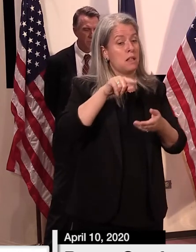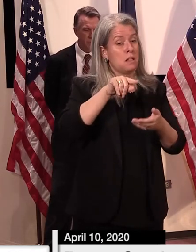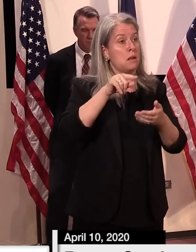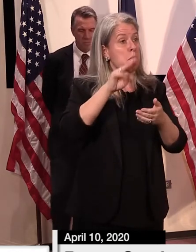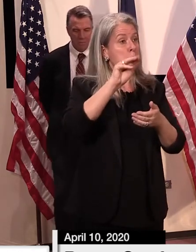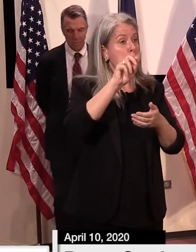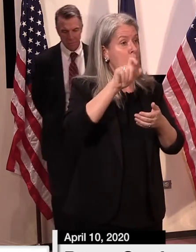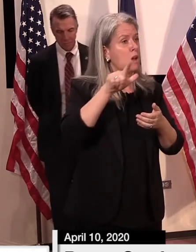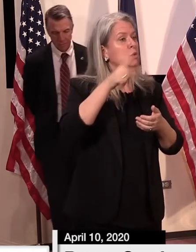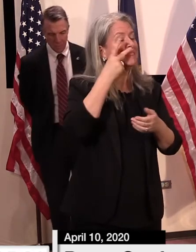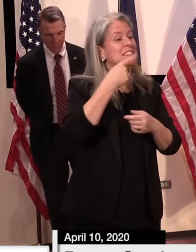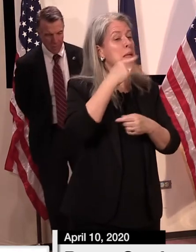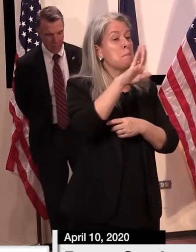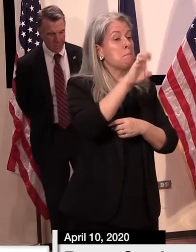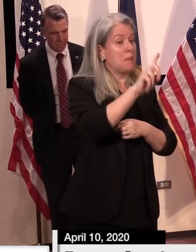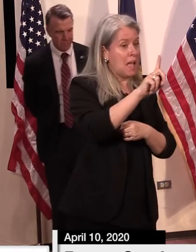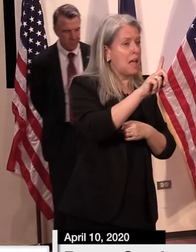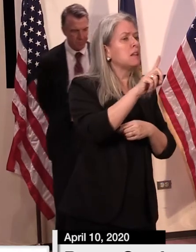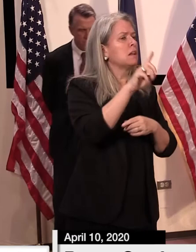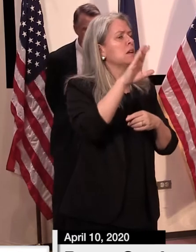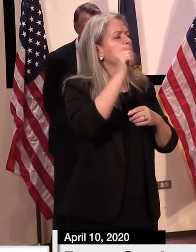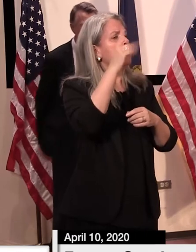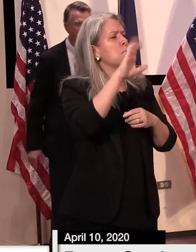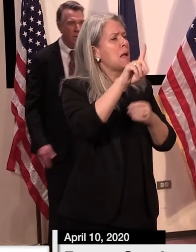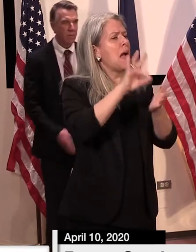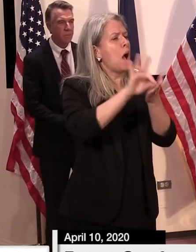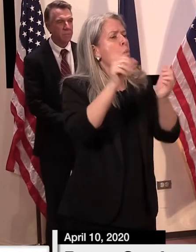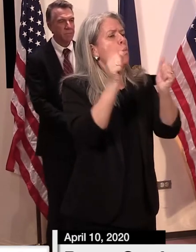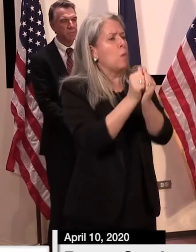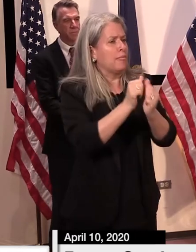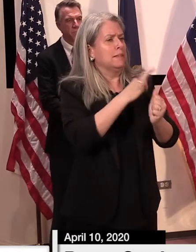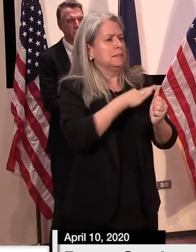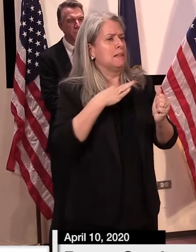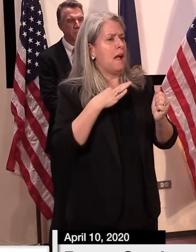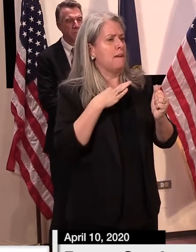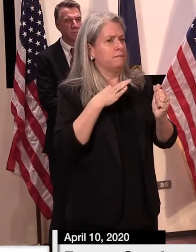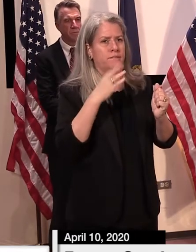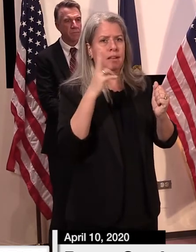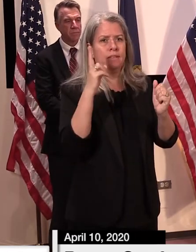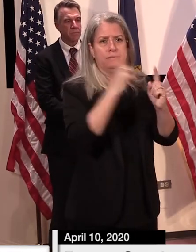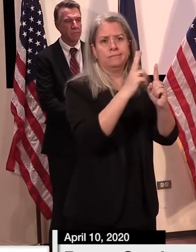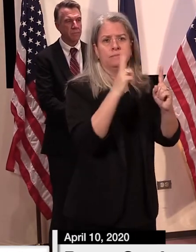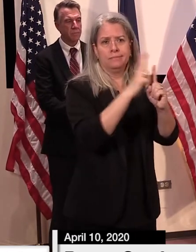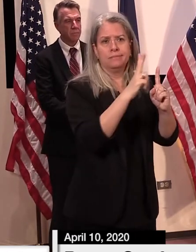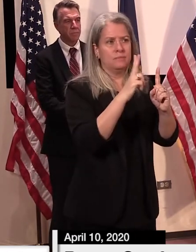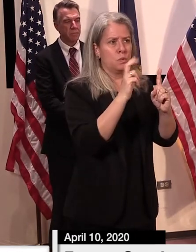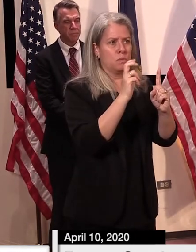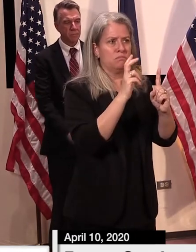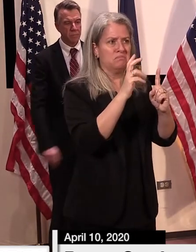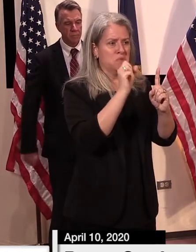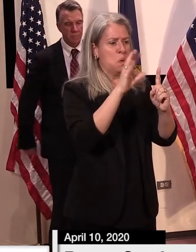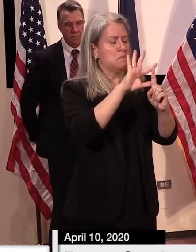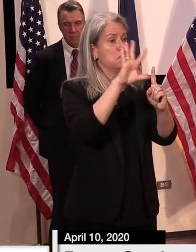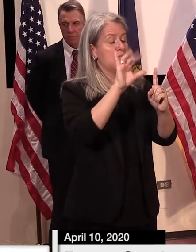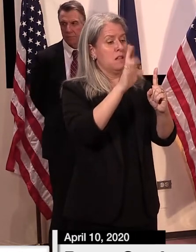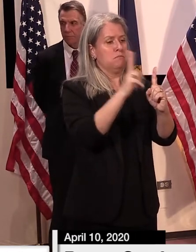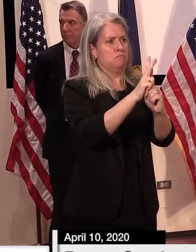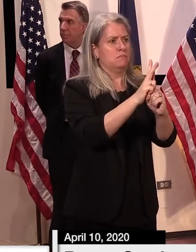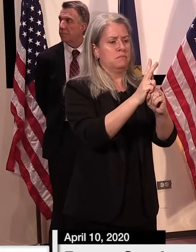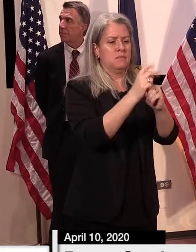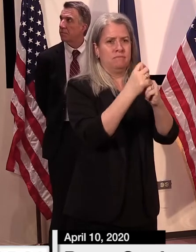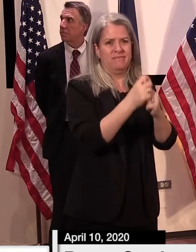a lot more confident in terms of our ability to do that plus on top of that we have all of those